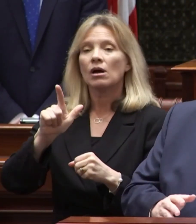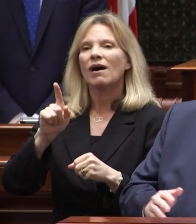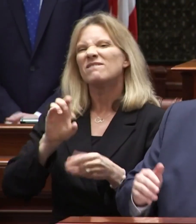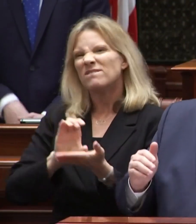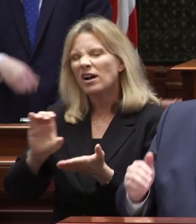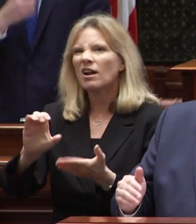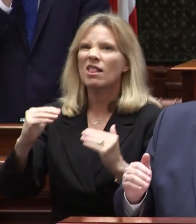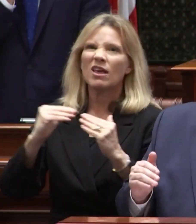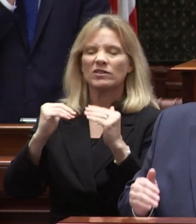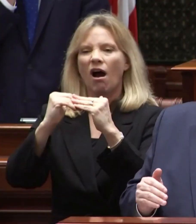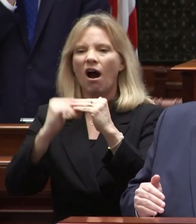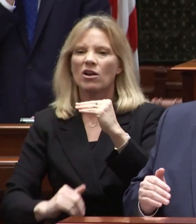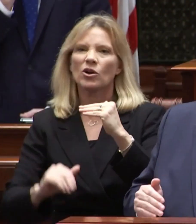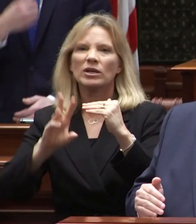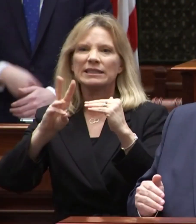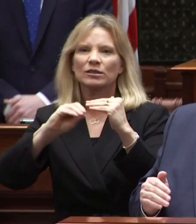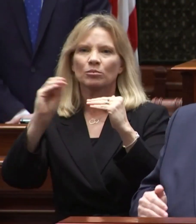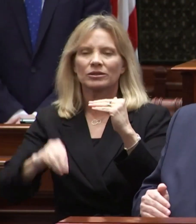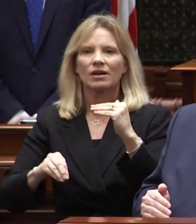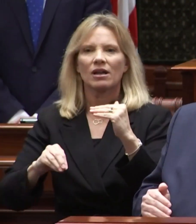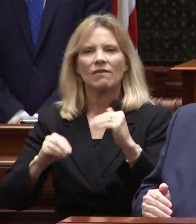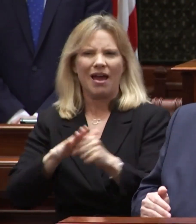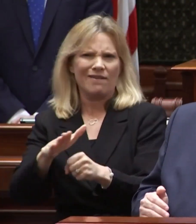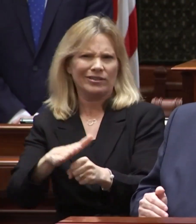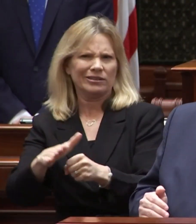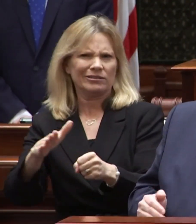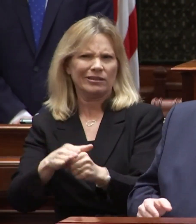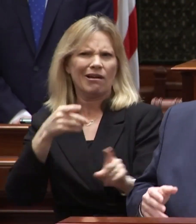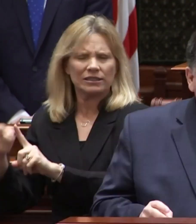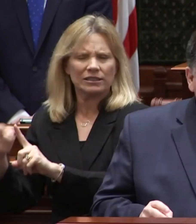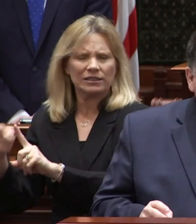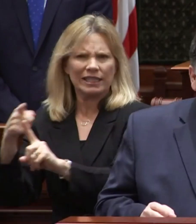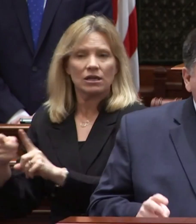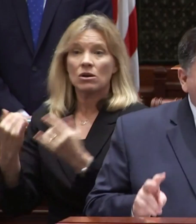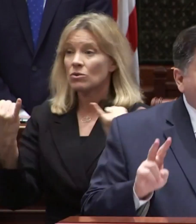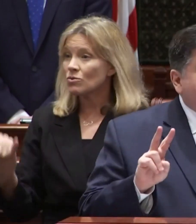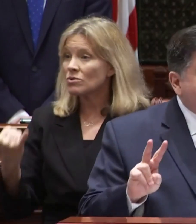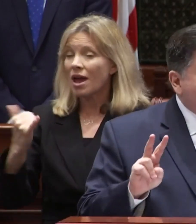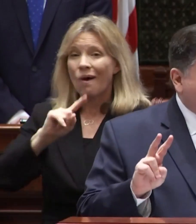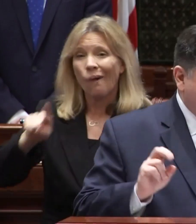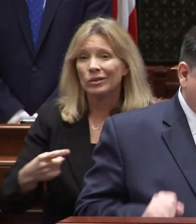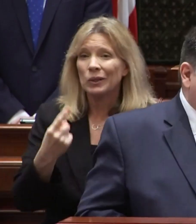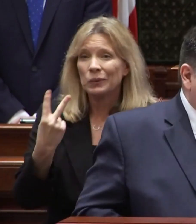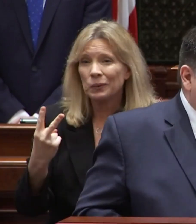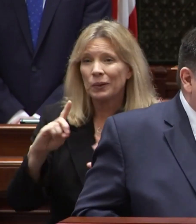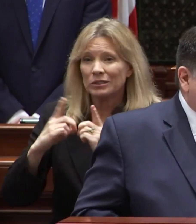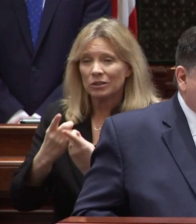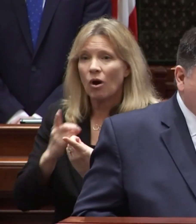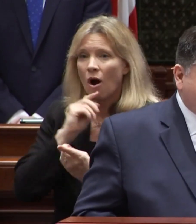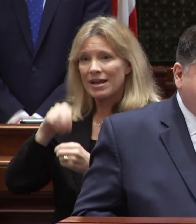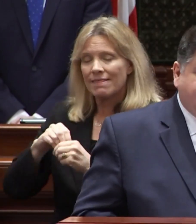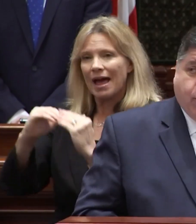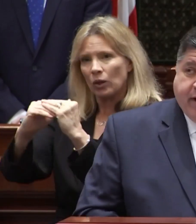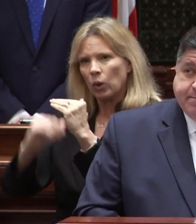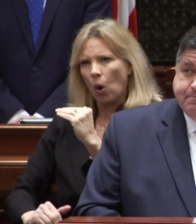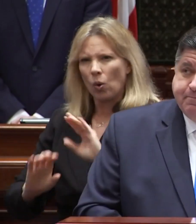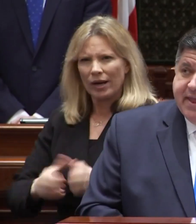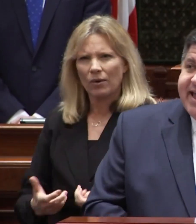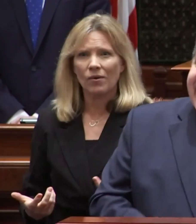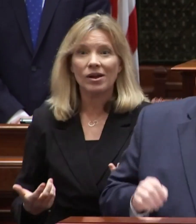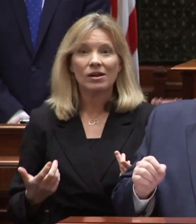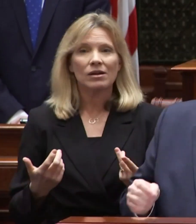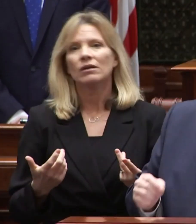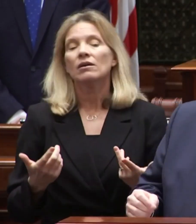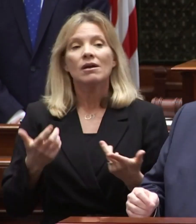funded at levels under 60 percent of adequacy targets today only two districts are in that lowest category